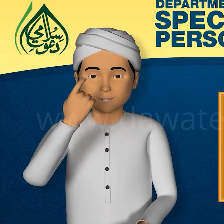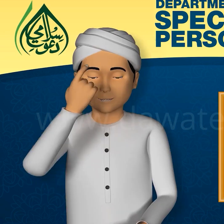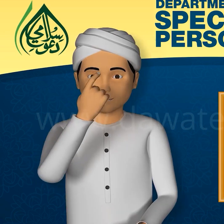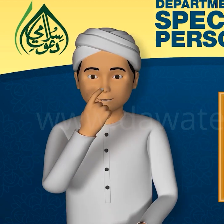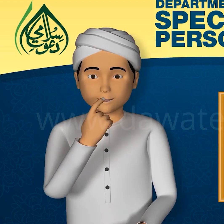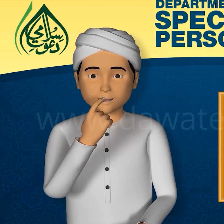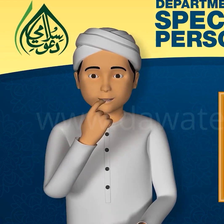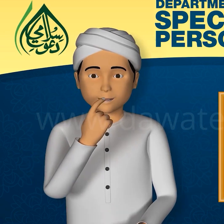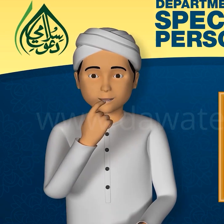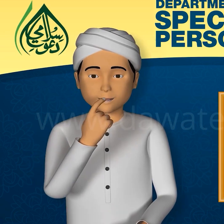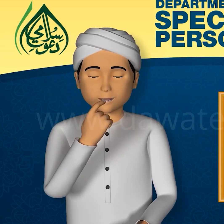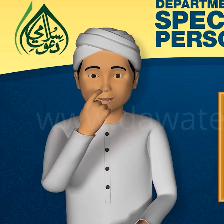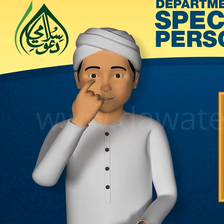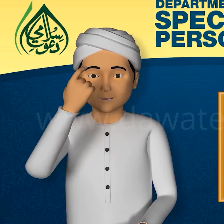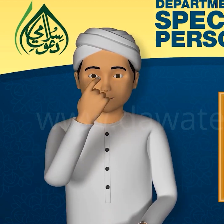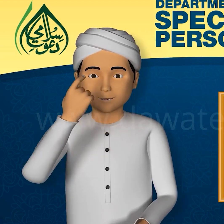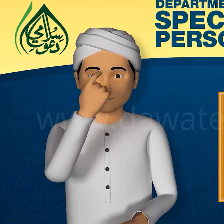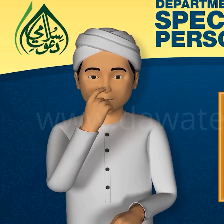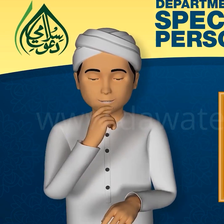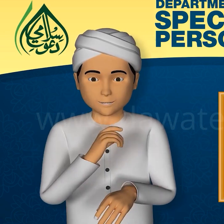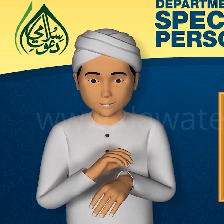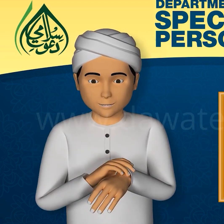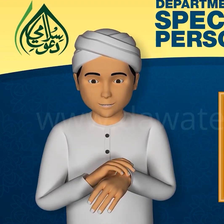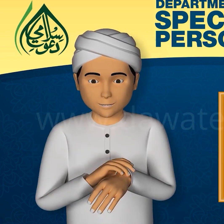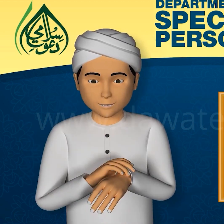Aashube chasim,